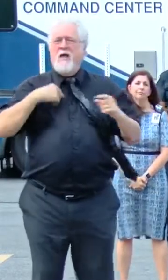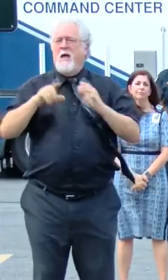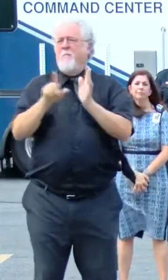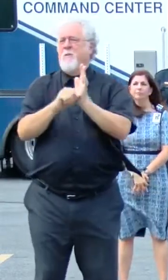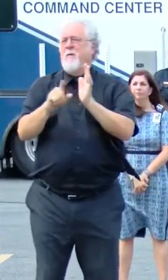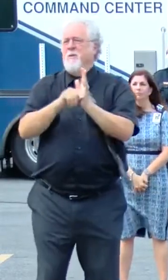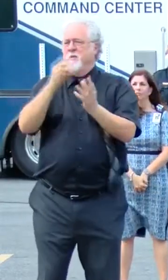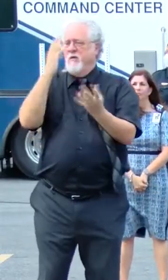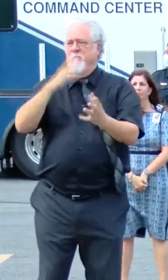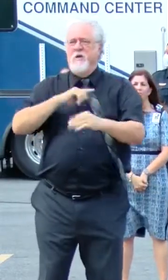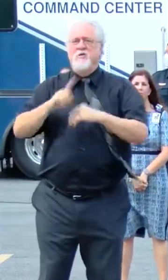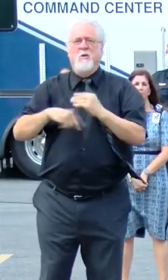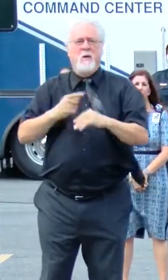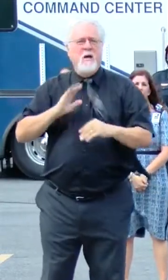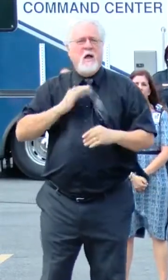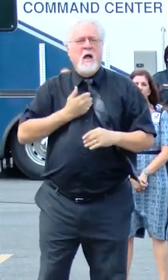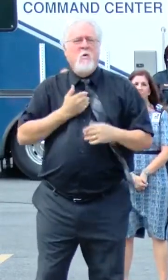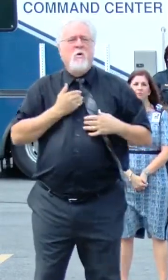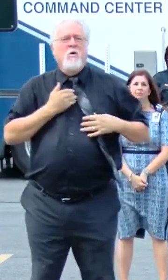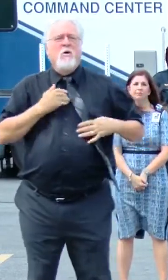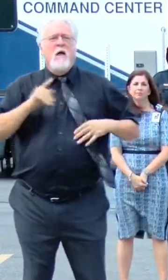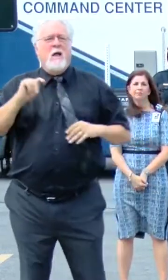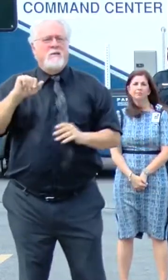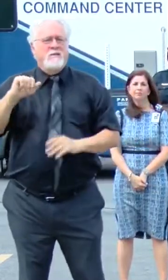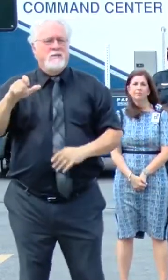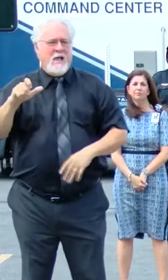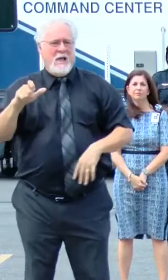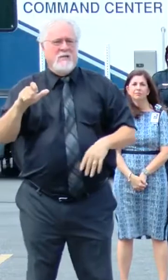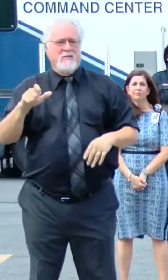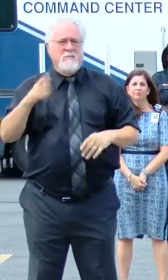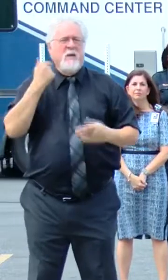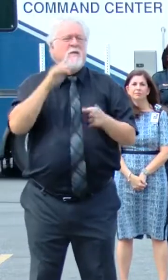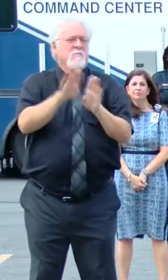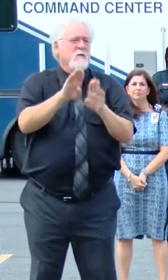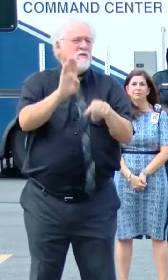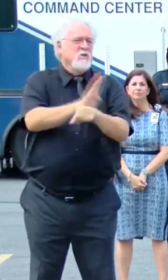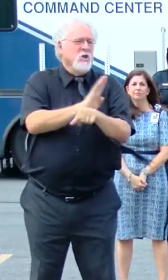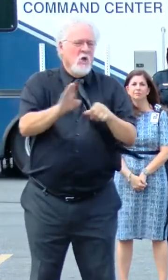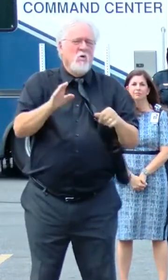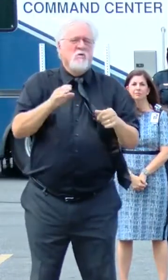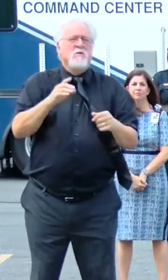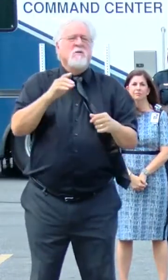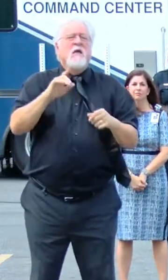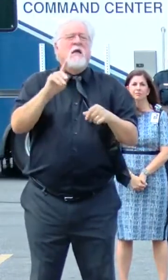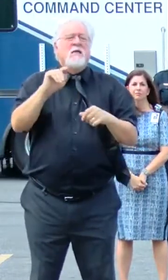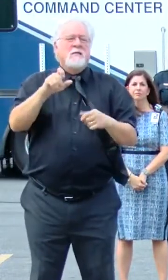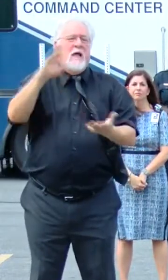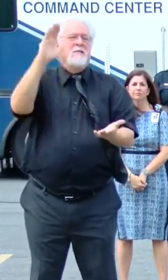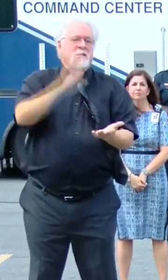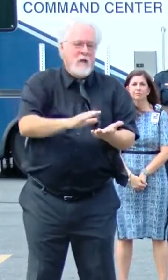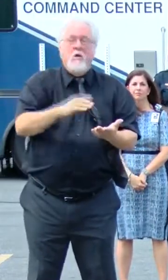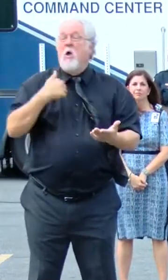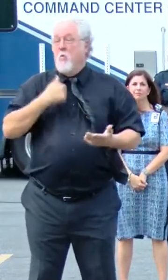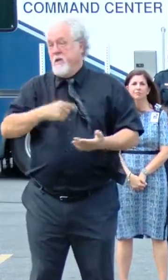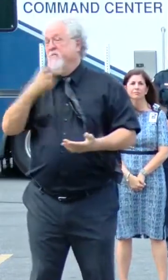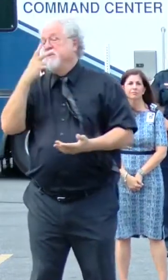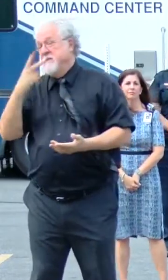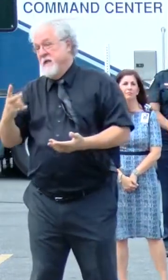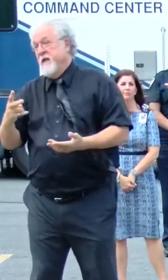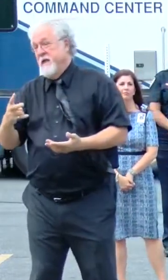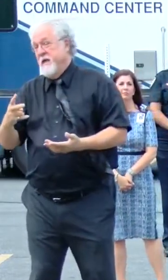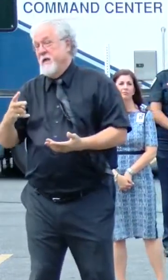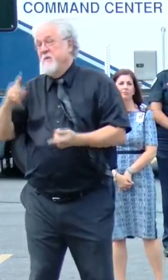regarding our tax revenues. And while we have certainly seen a